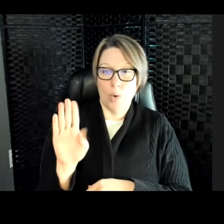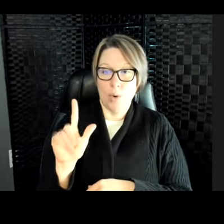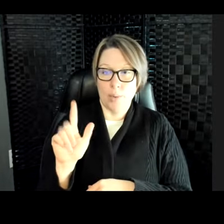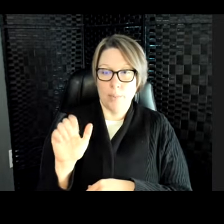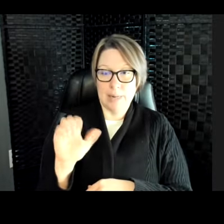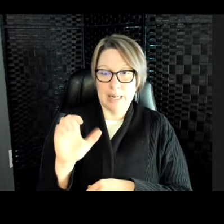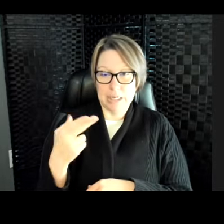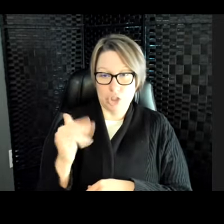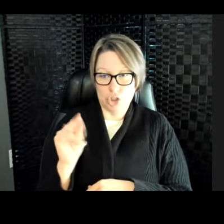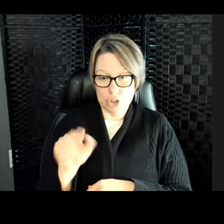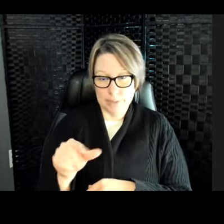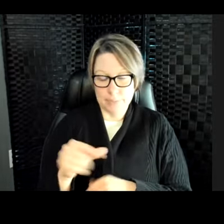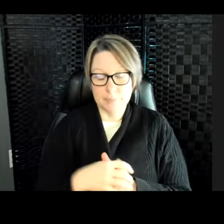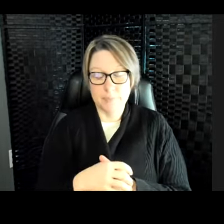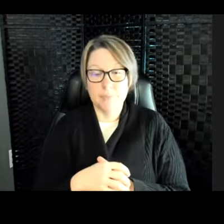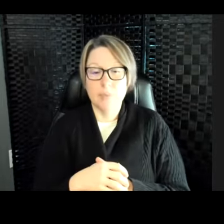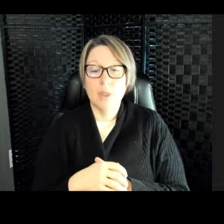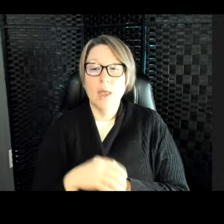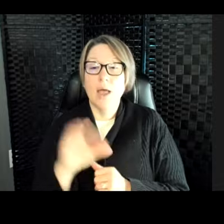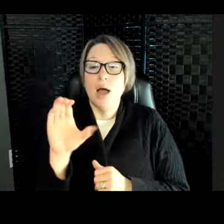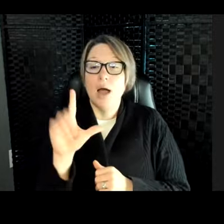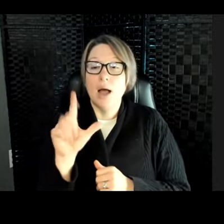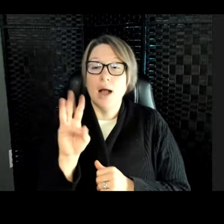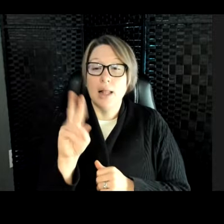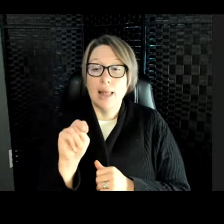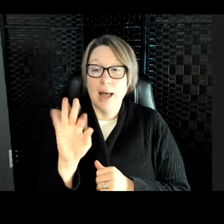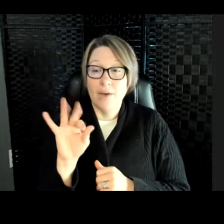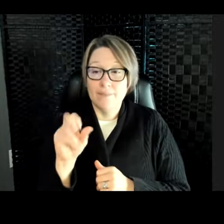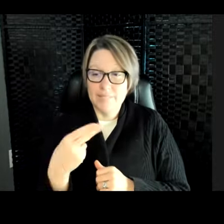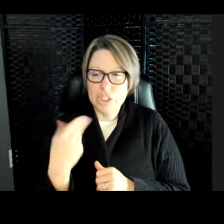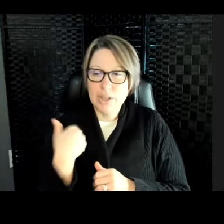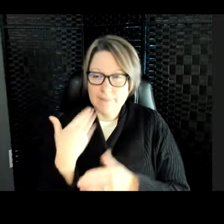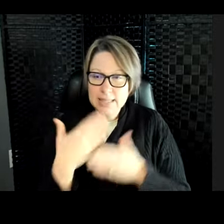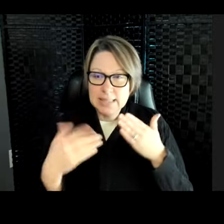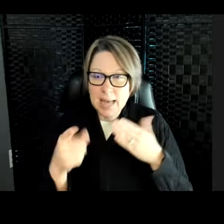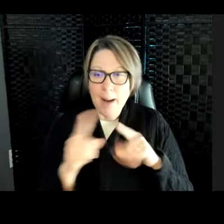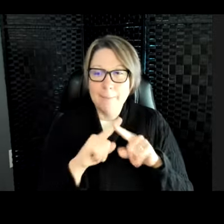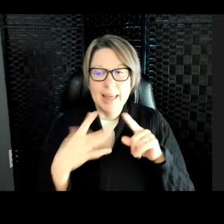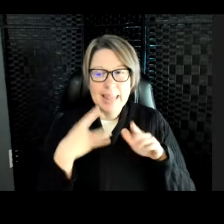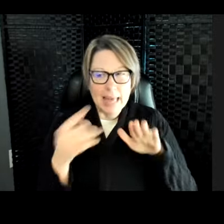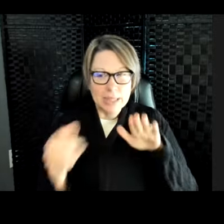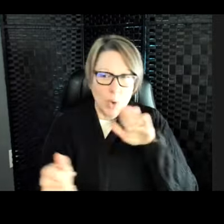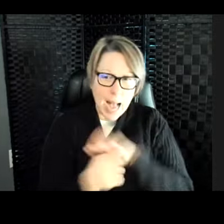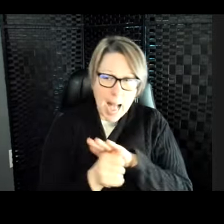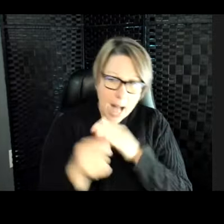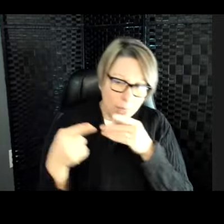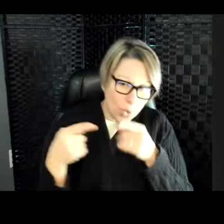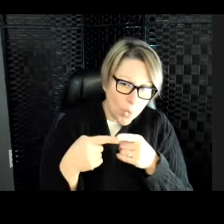Clownfish, there is a few clownfish that live in this tank, but they like to hide all the way in the corner, so sometimes you can see them.